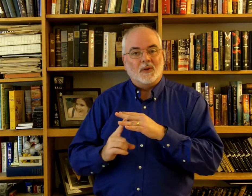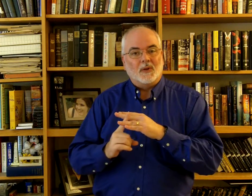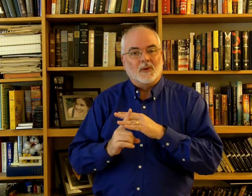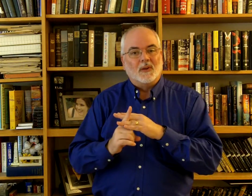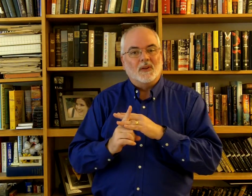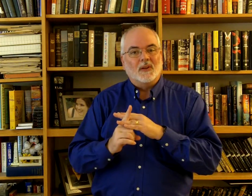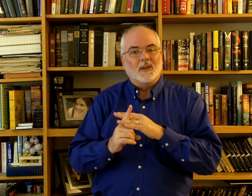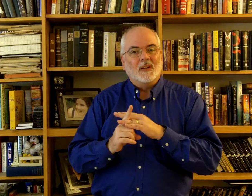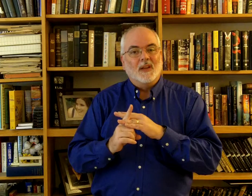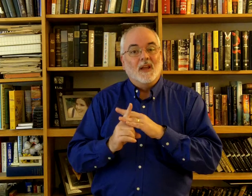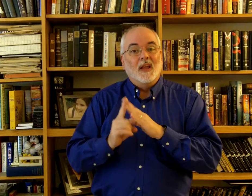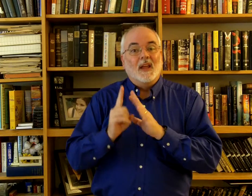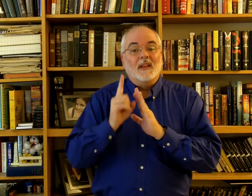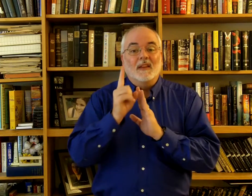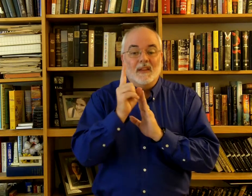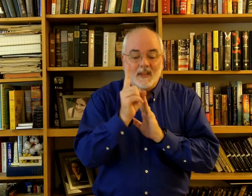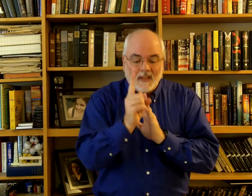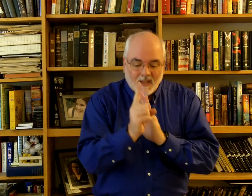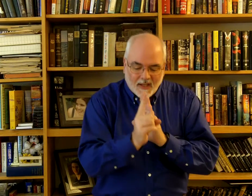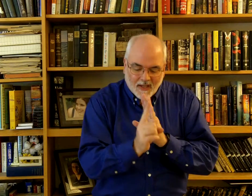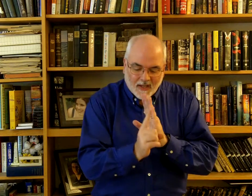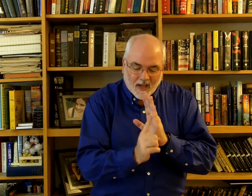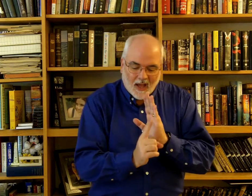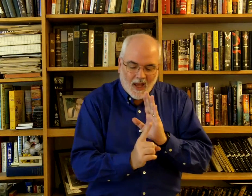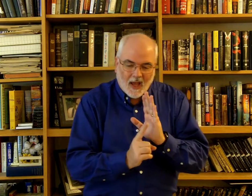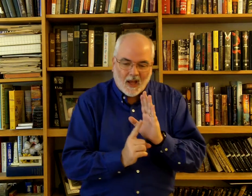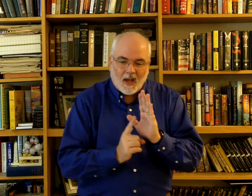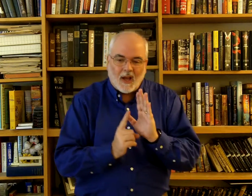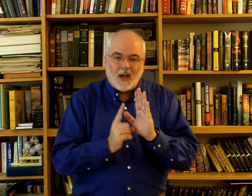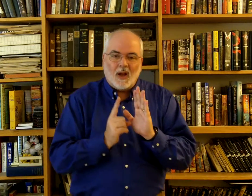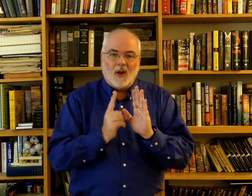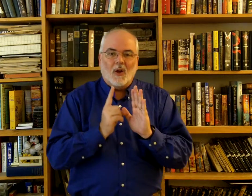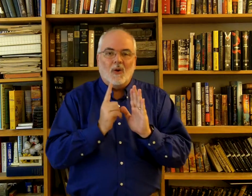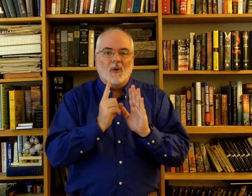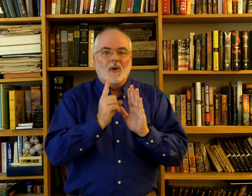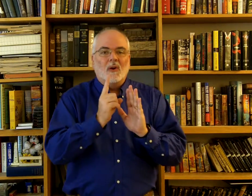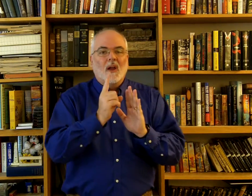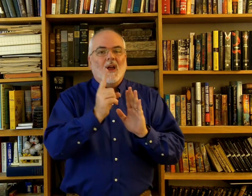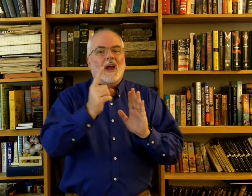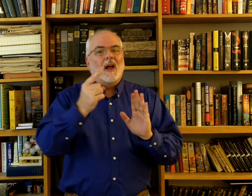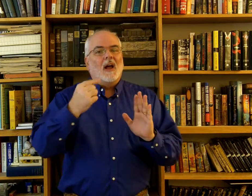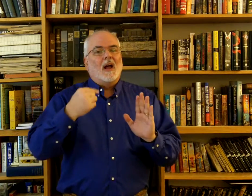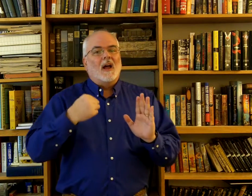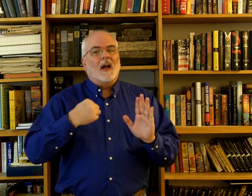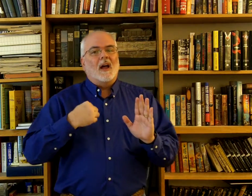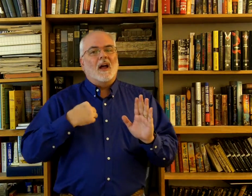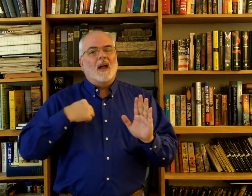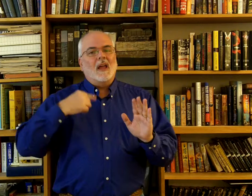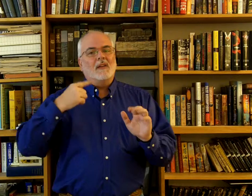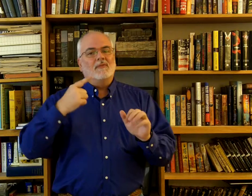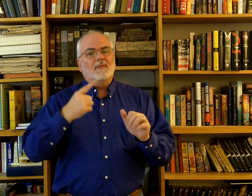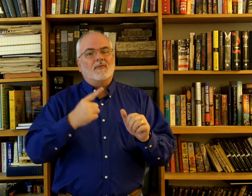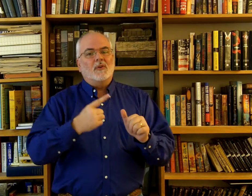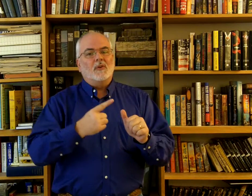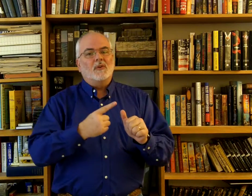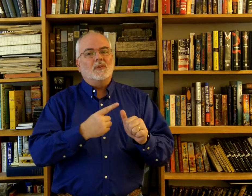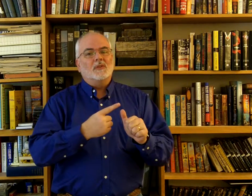The hour I first